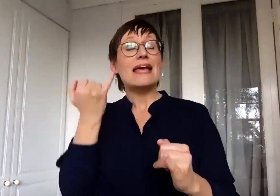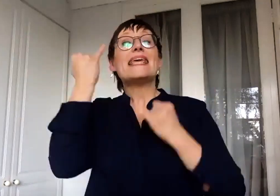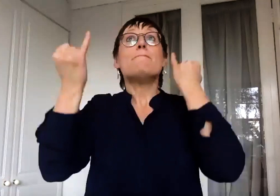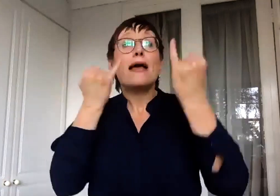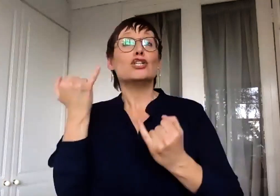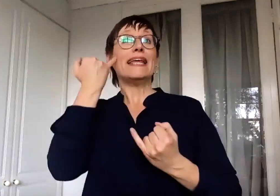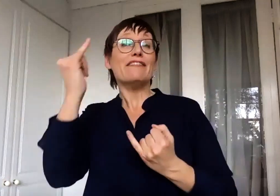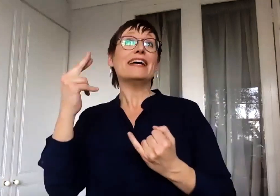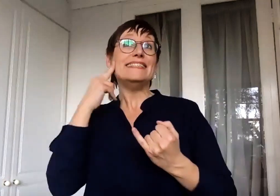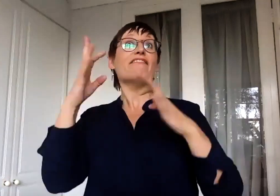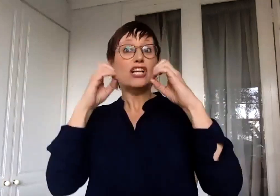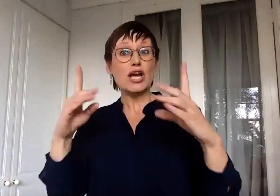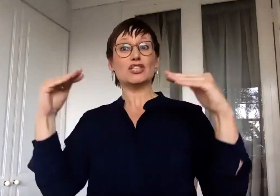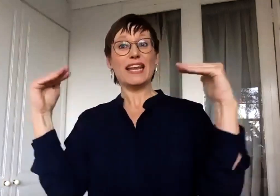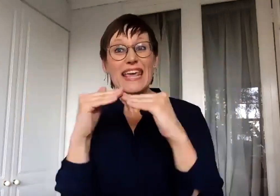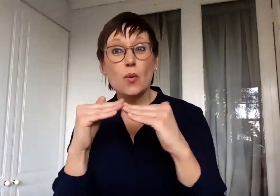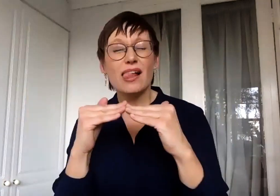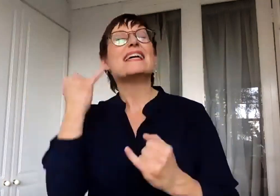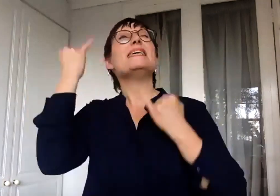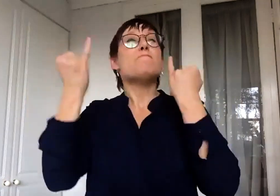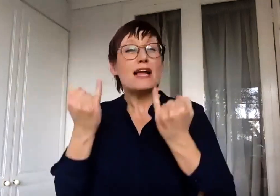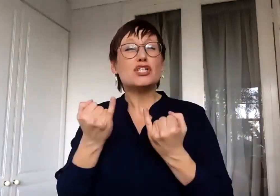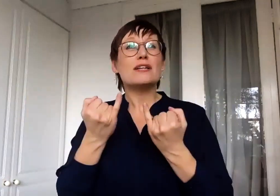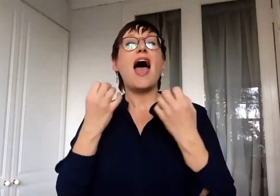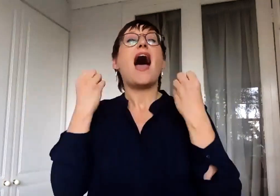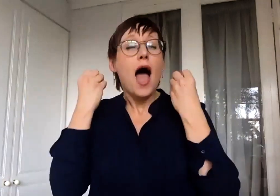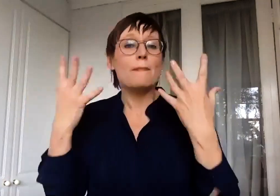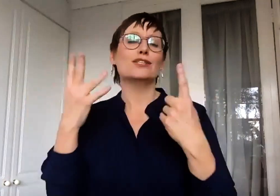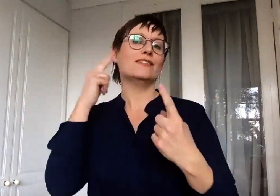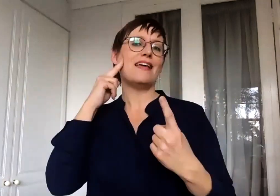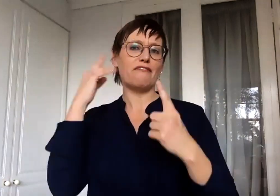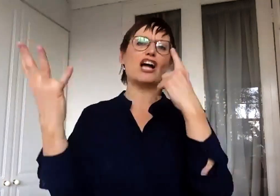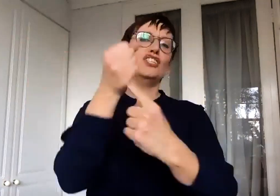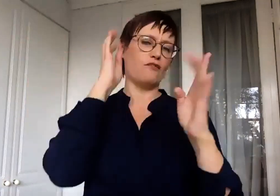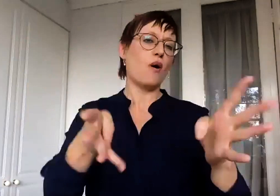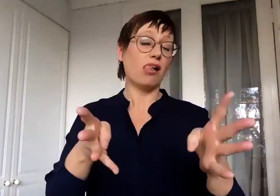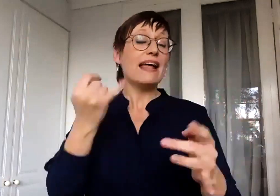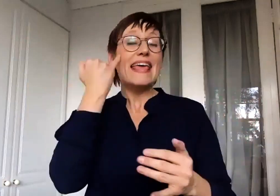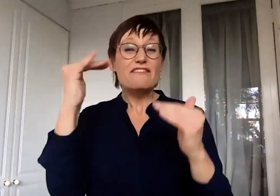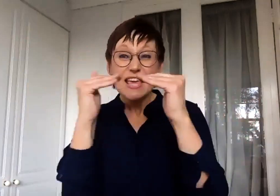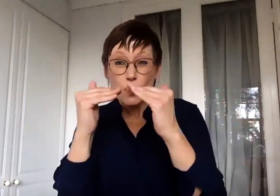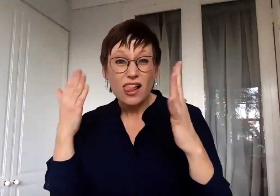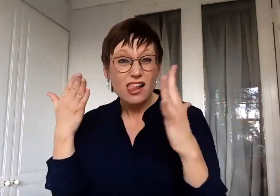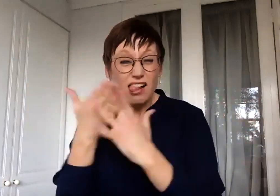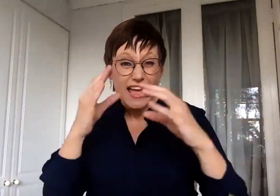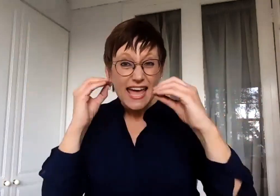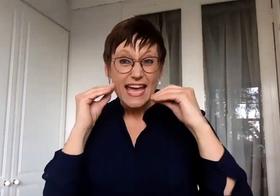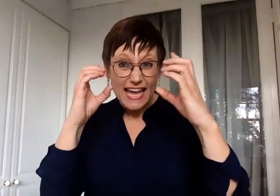an equal start. And if we do get to that point, we'll have a deaf president very soon because we have such successful deaf people